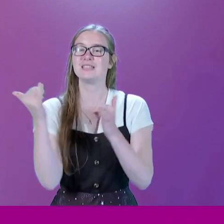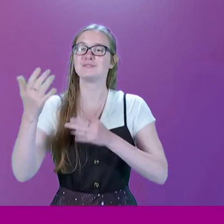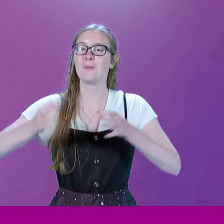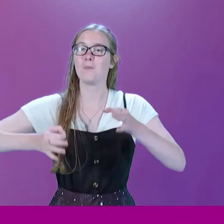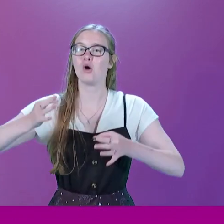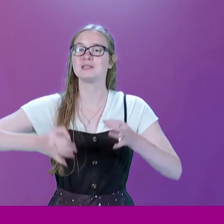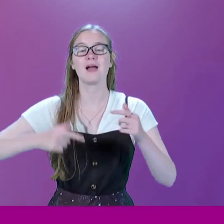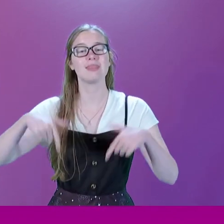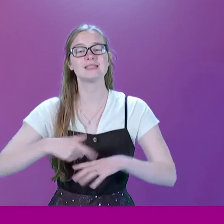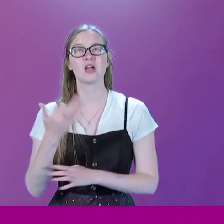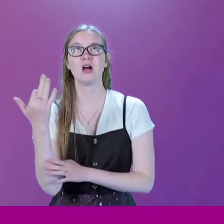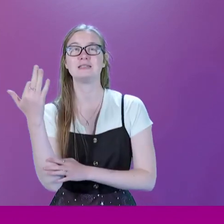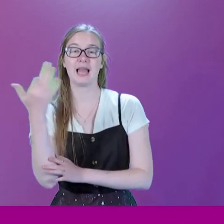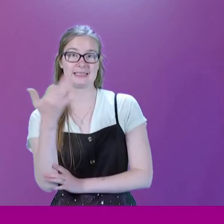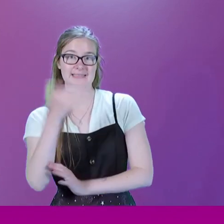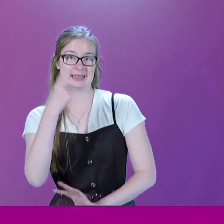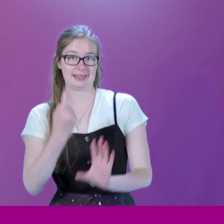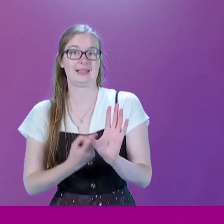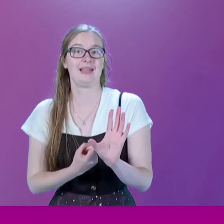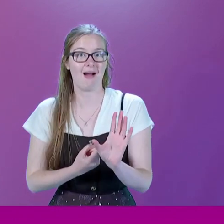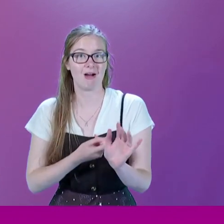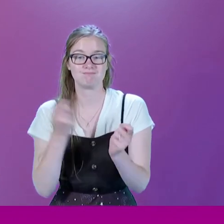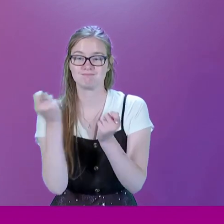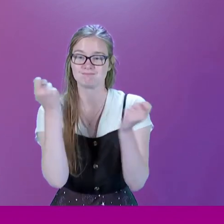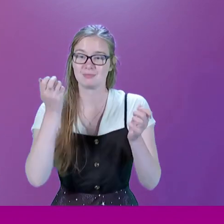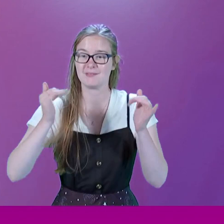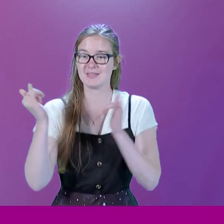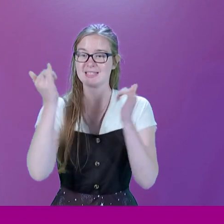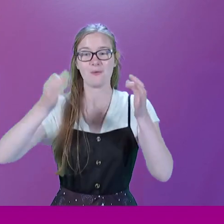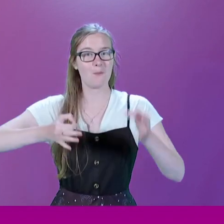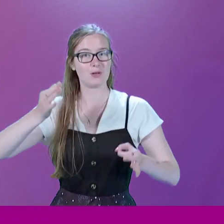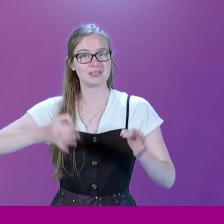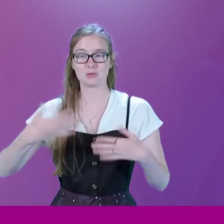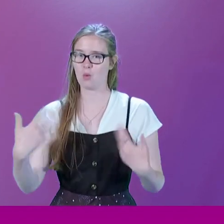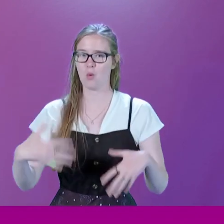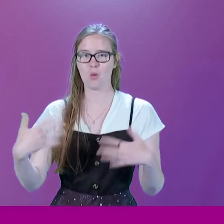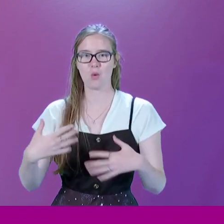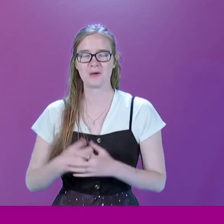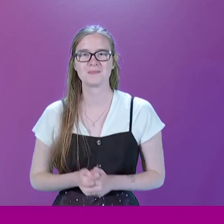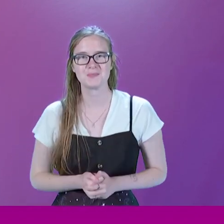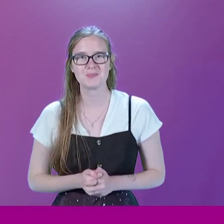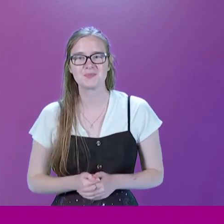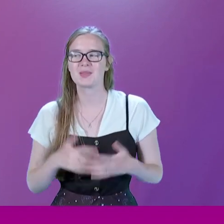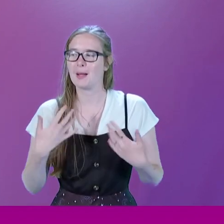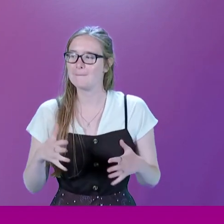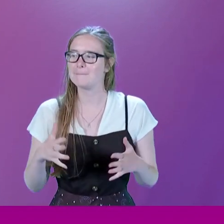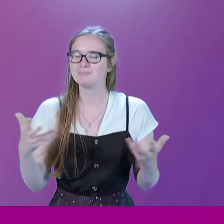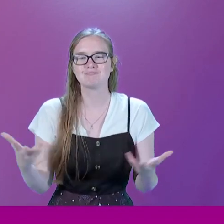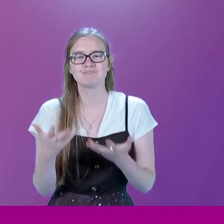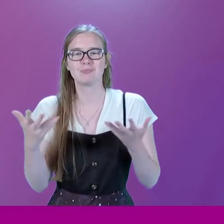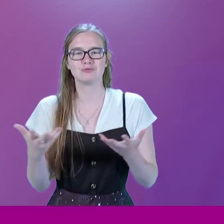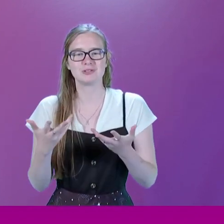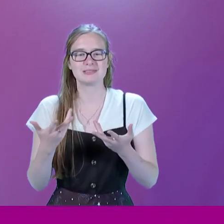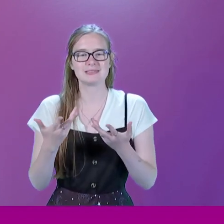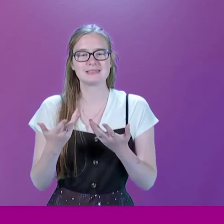This is the 19th year of the festival and it's really encouraging to